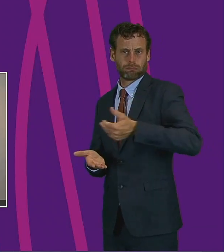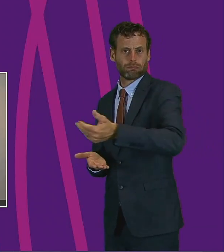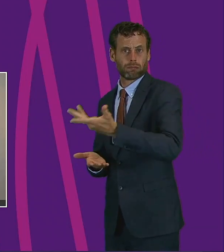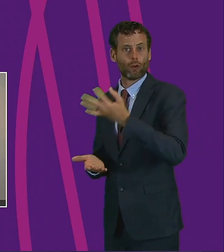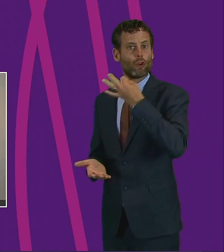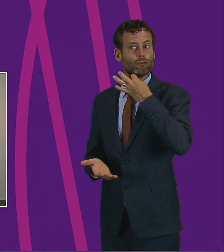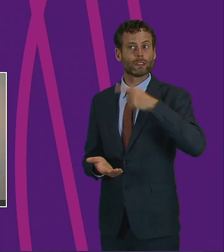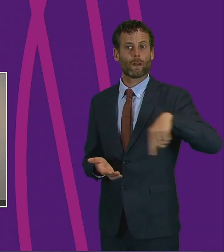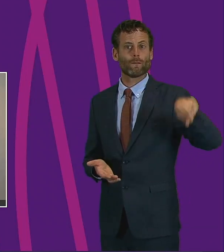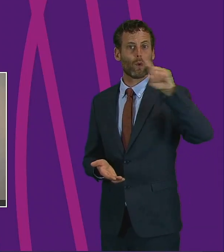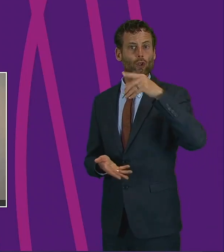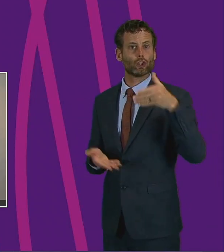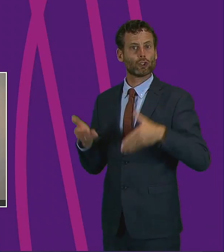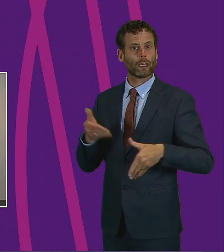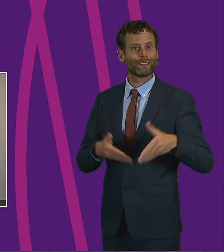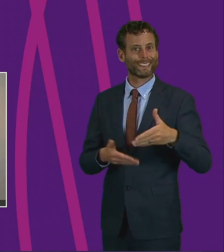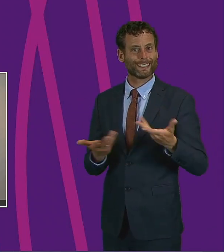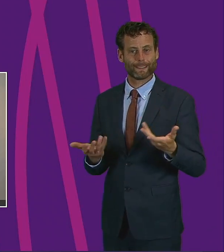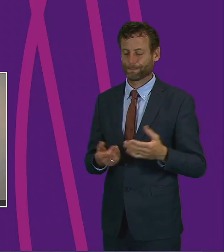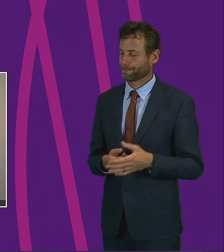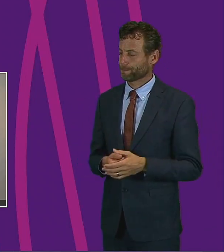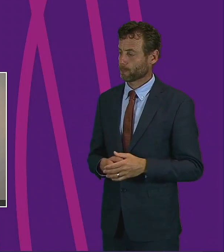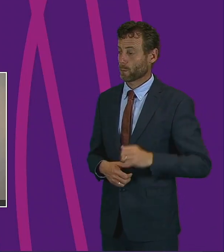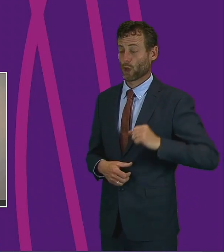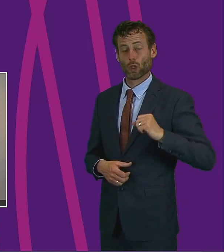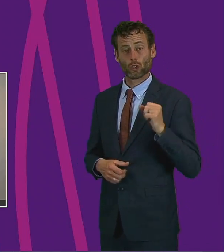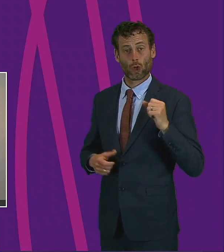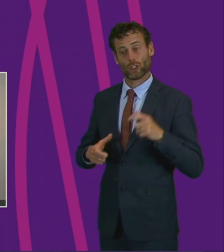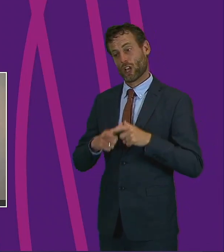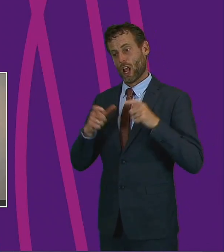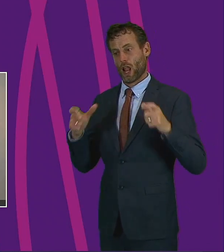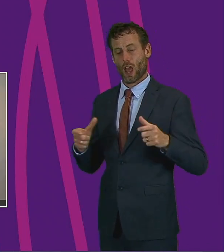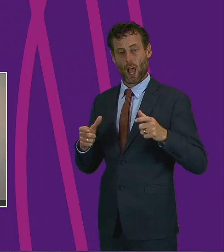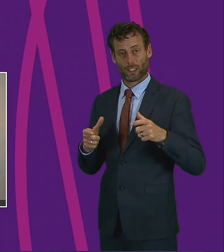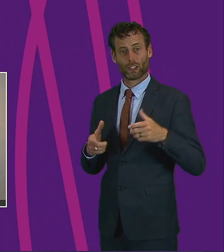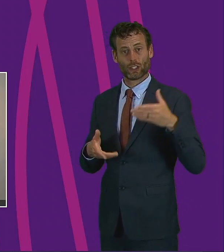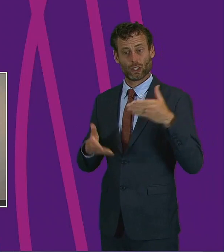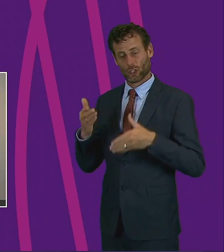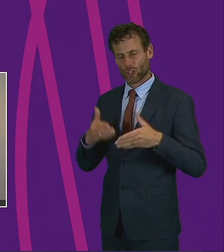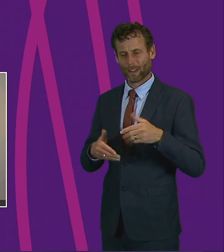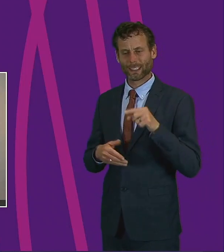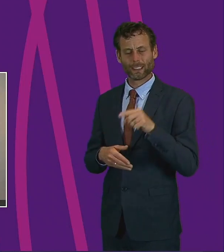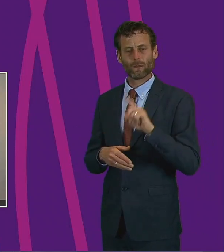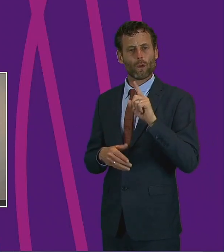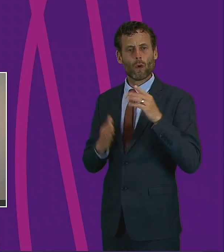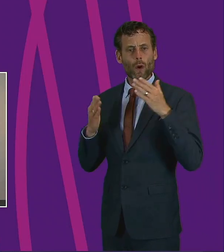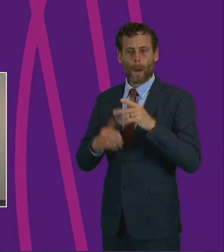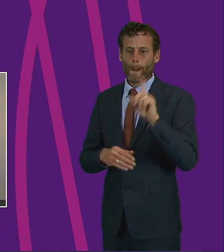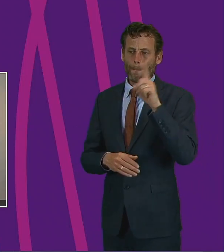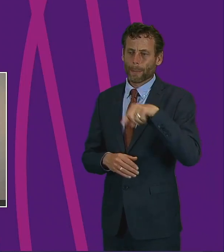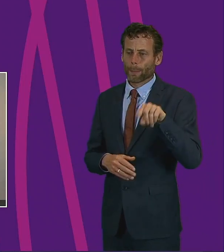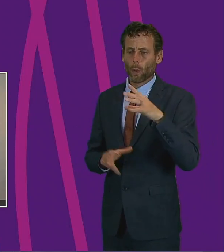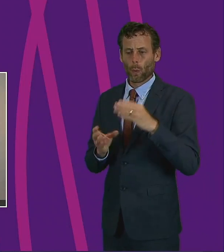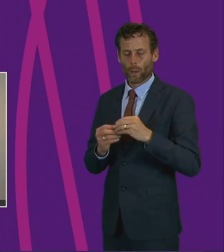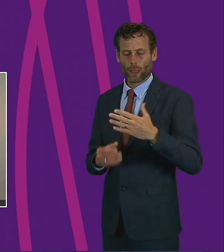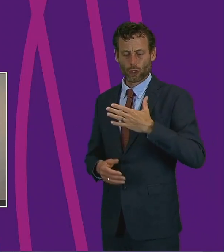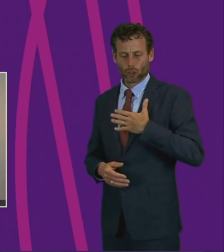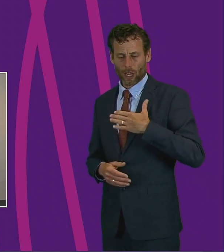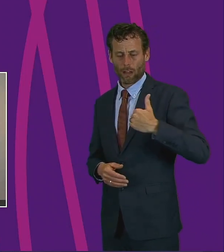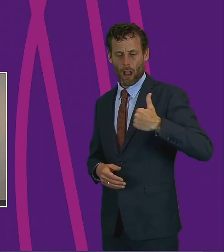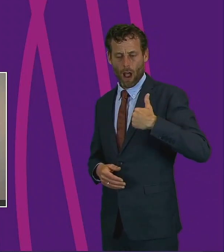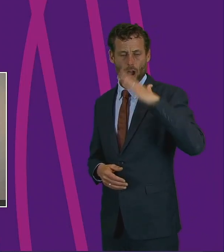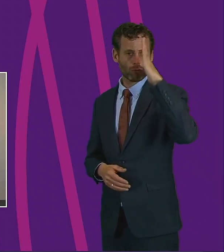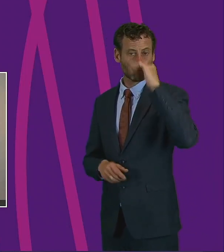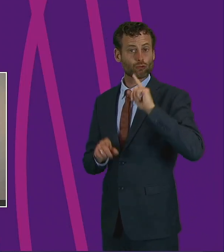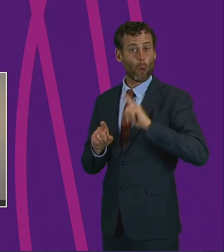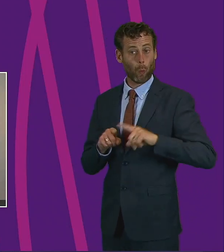is going to be a real issue. As Scotland's largest charity caring for people with chest, heart and stroke conditions, play a key role in patient discharge